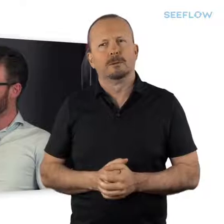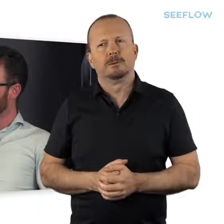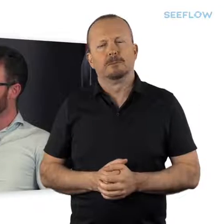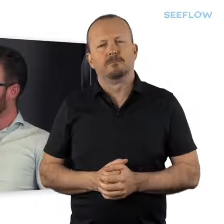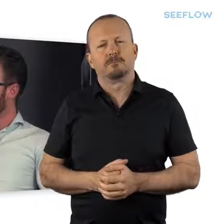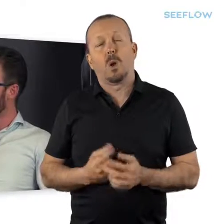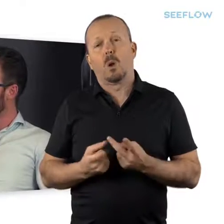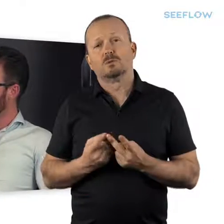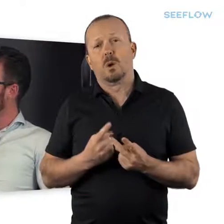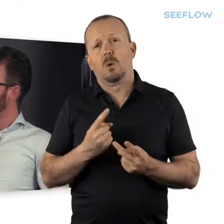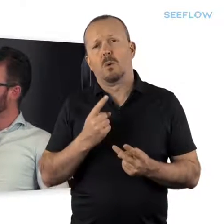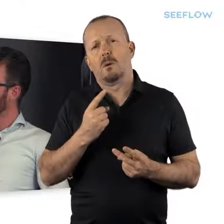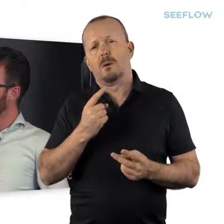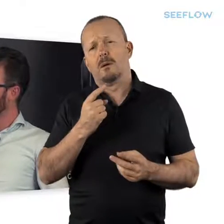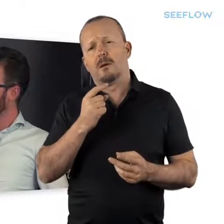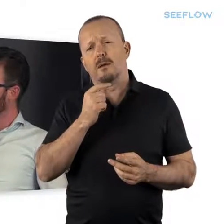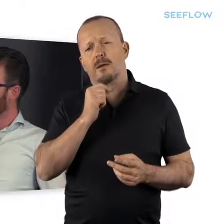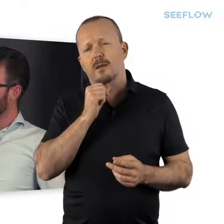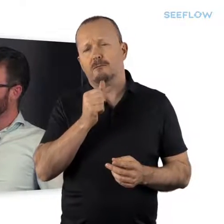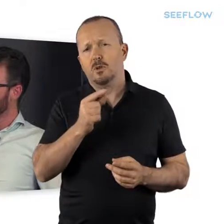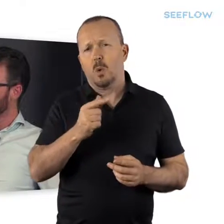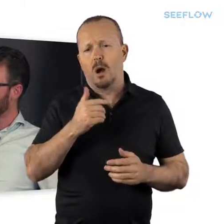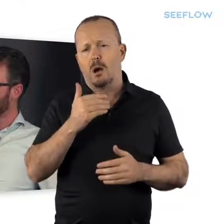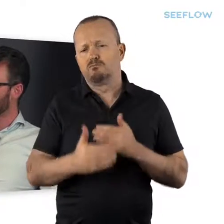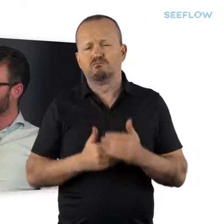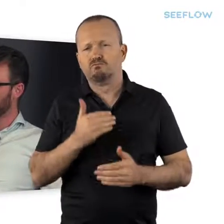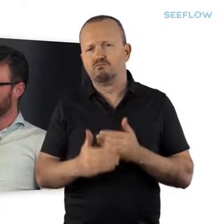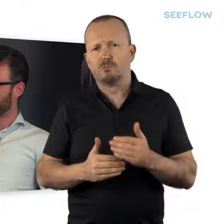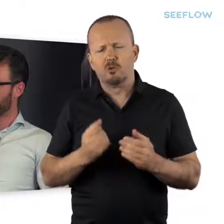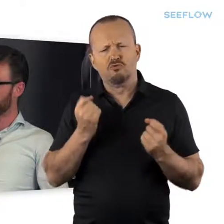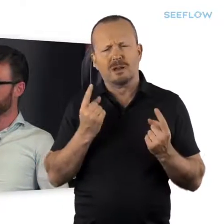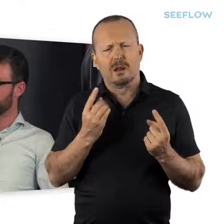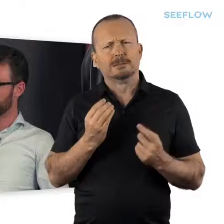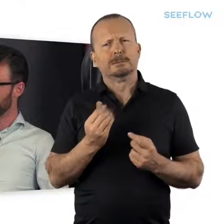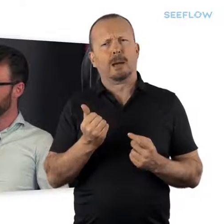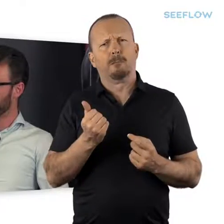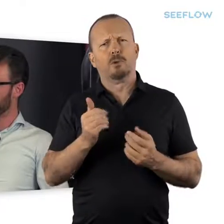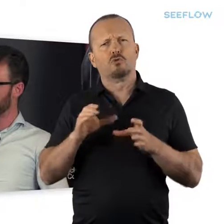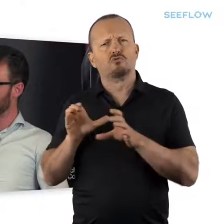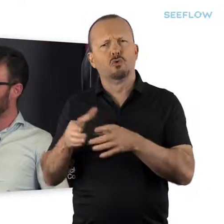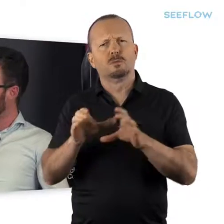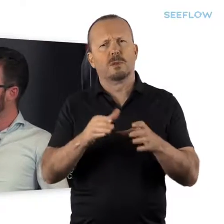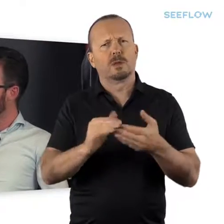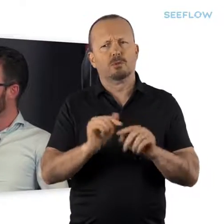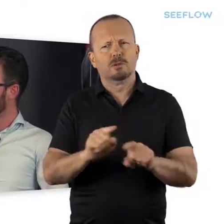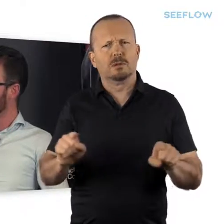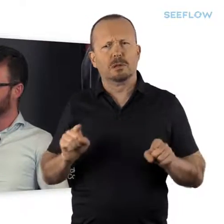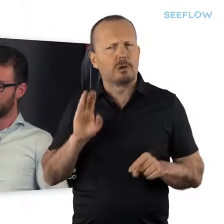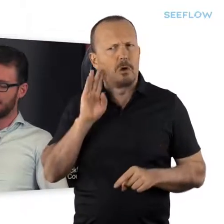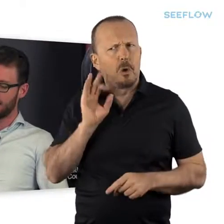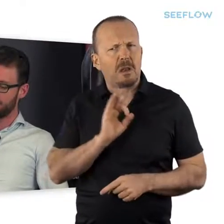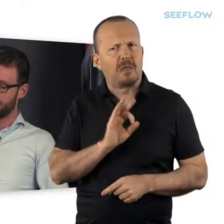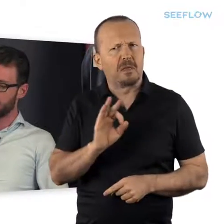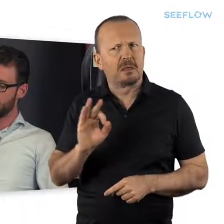I'd give you is think about who you're not hearing from. Think about which voices in the community you aren't accessing.